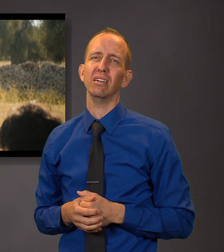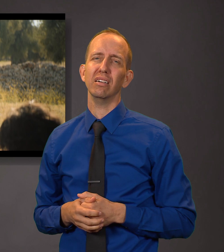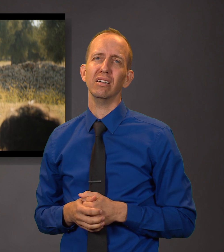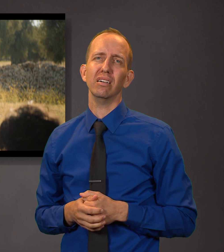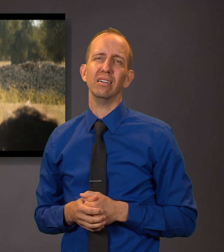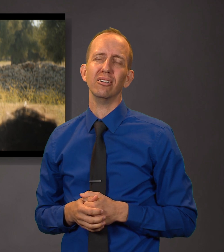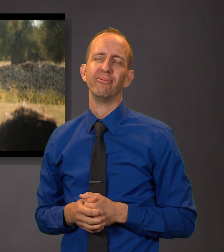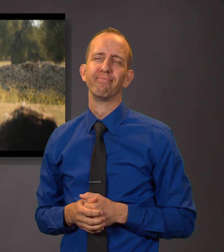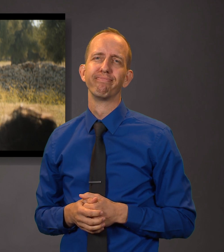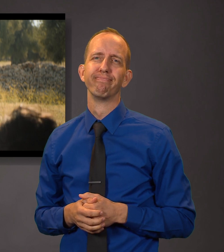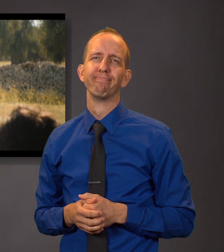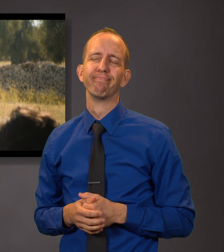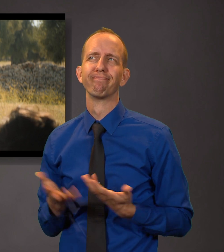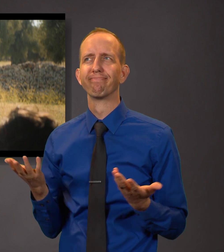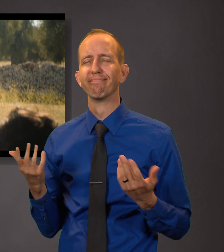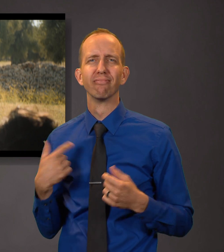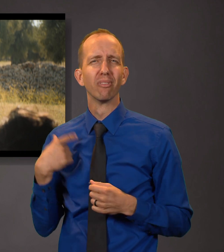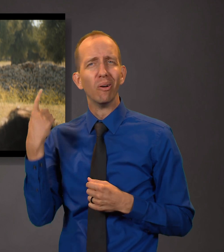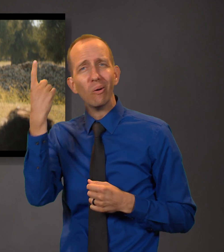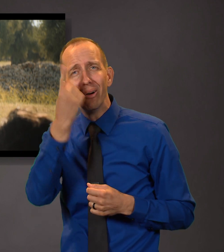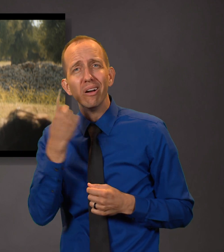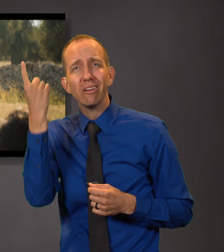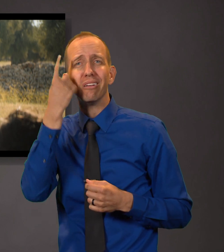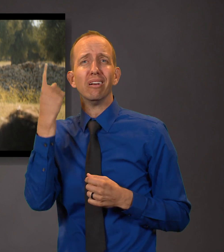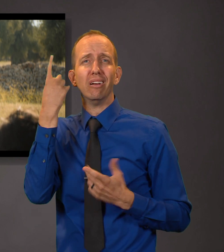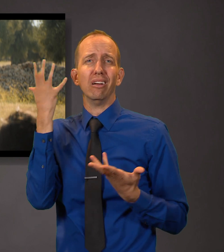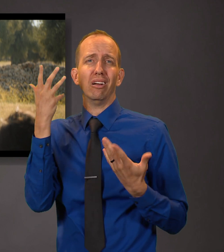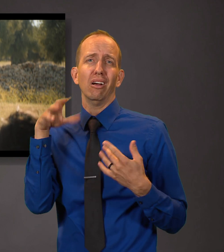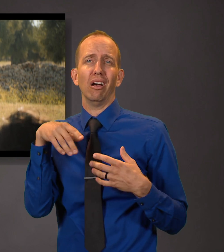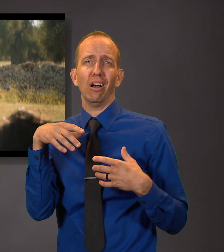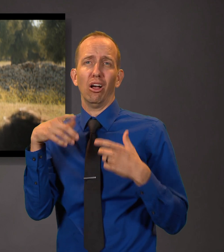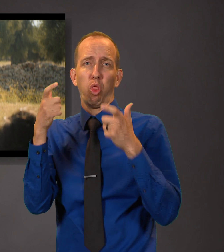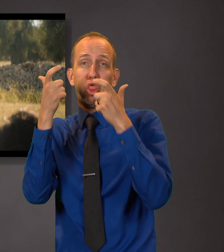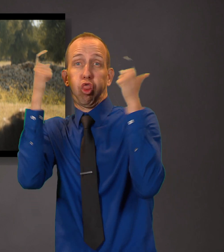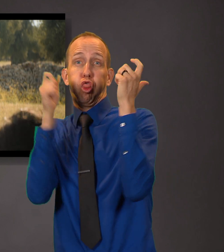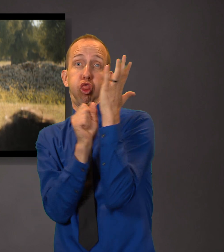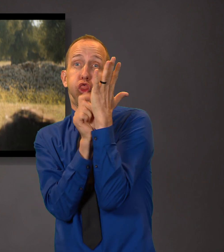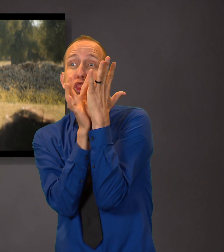Let us hew down the trees of the vineyard and cast them into the fire.